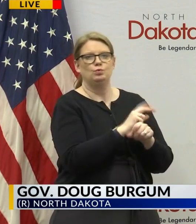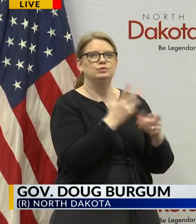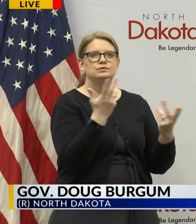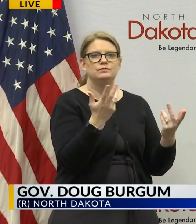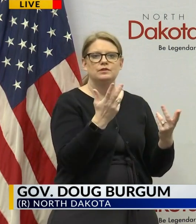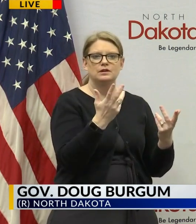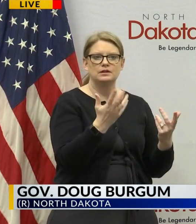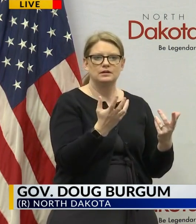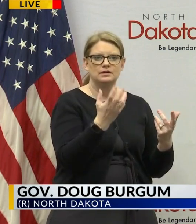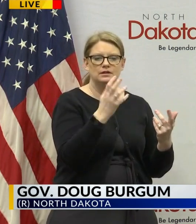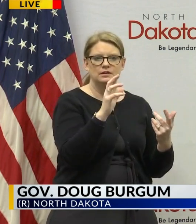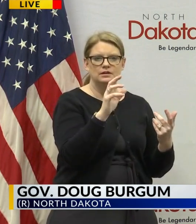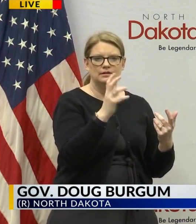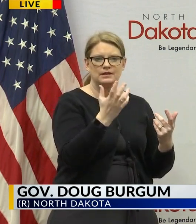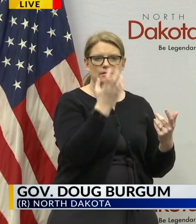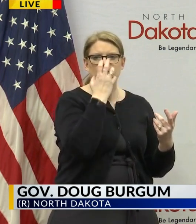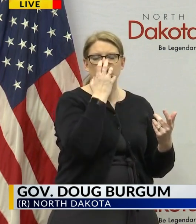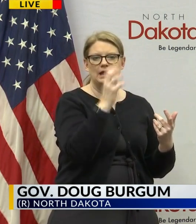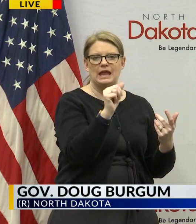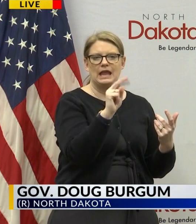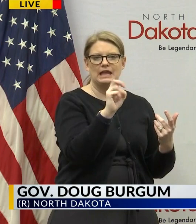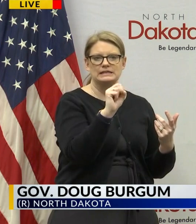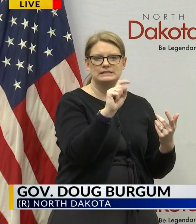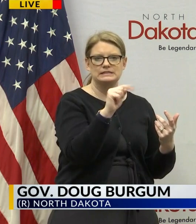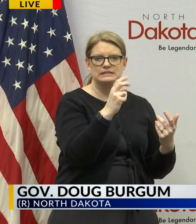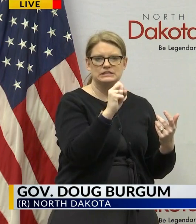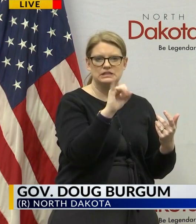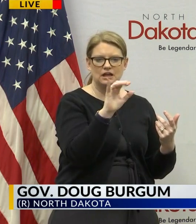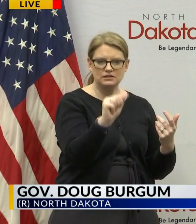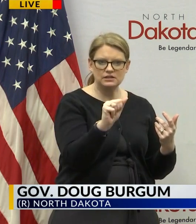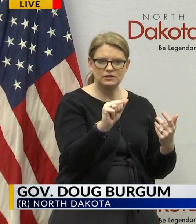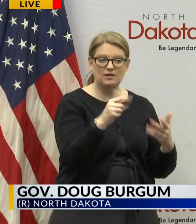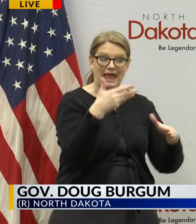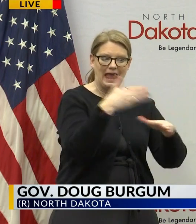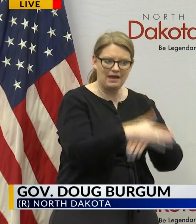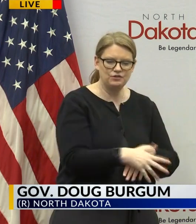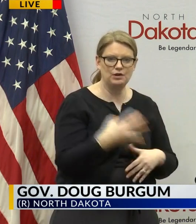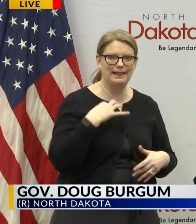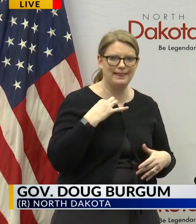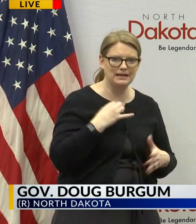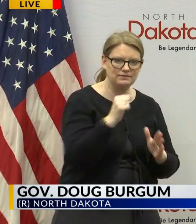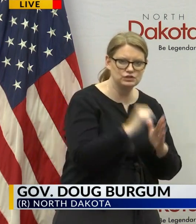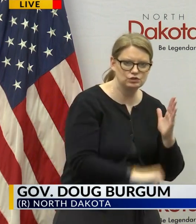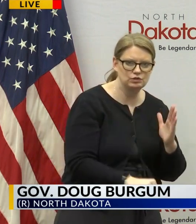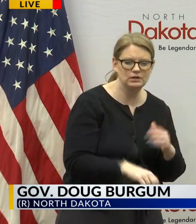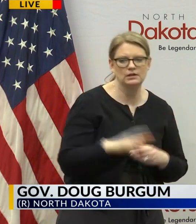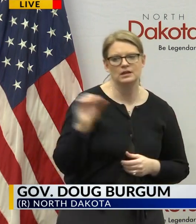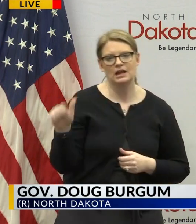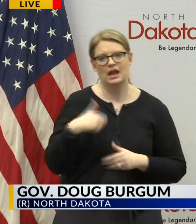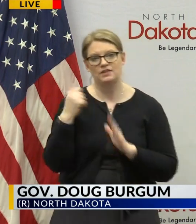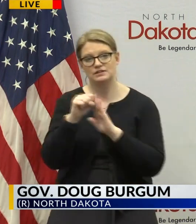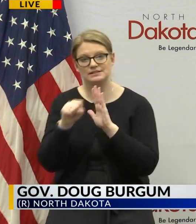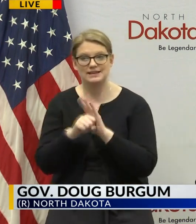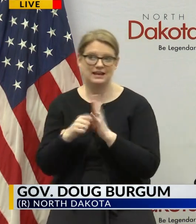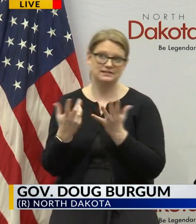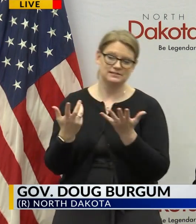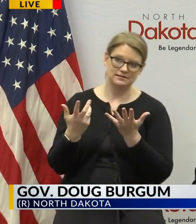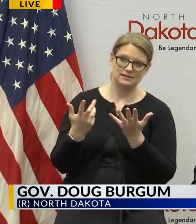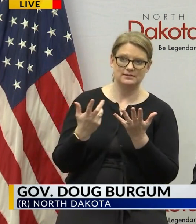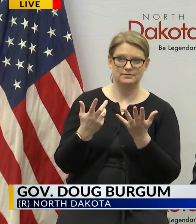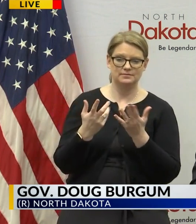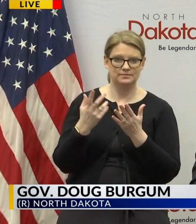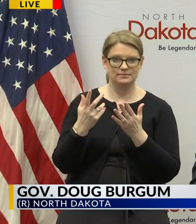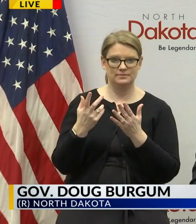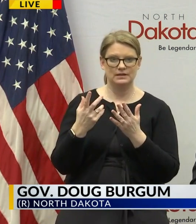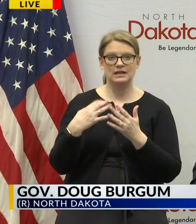anesthesiology for example post electric elective surgery other states it's been recommended nationally uh